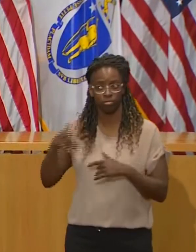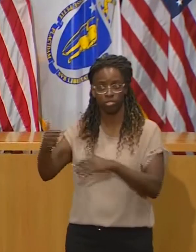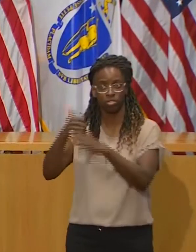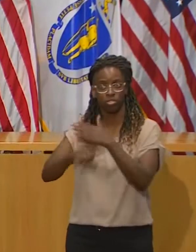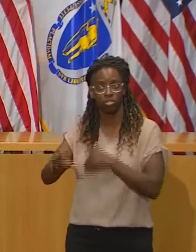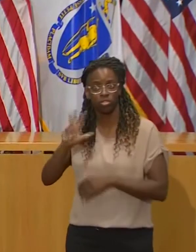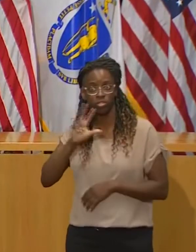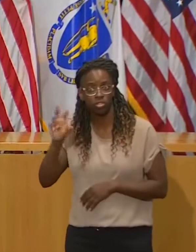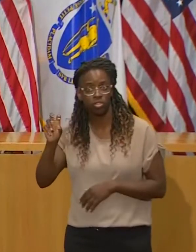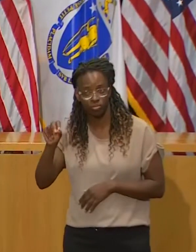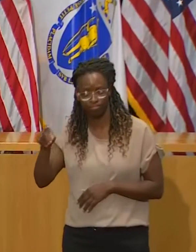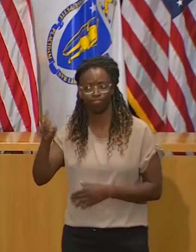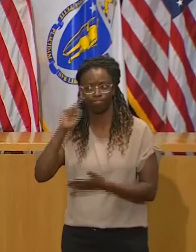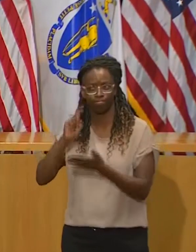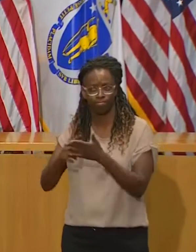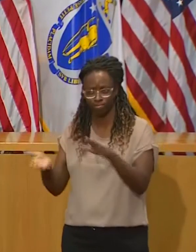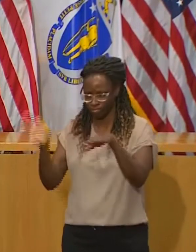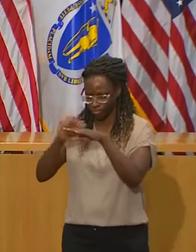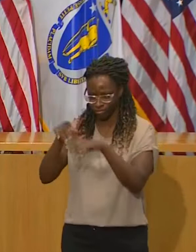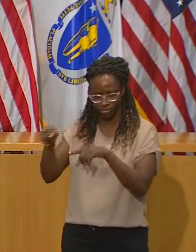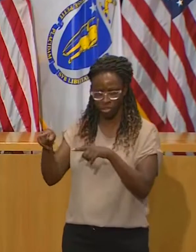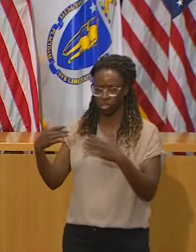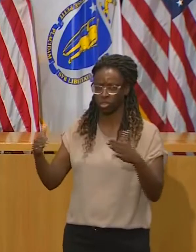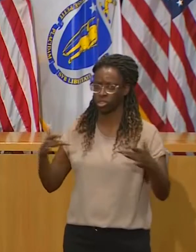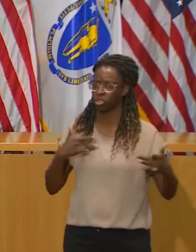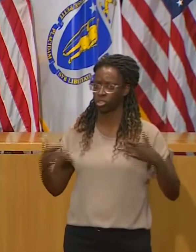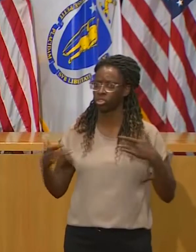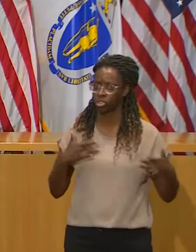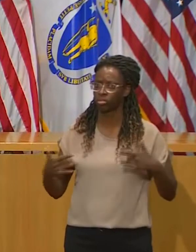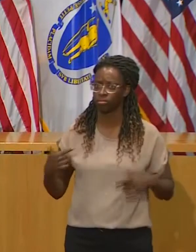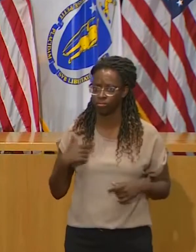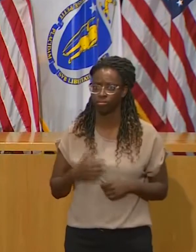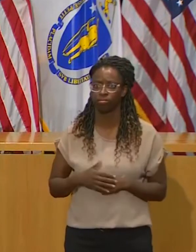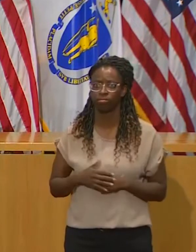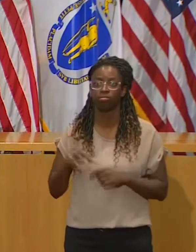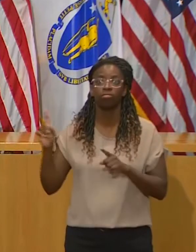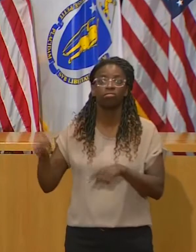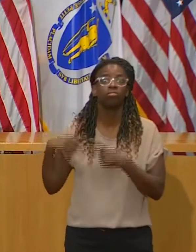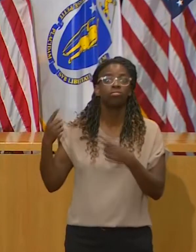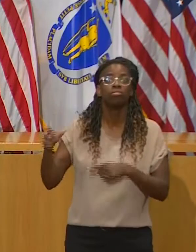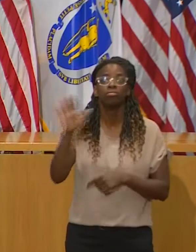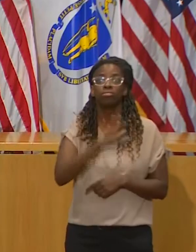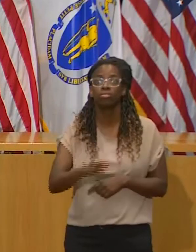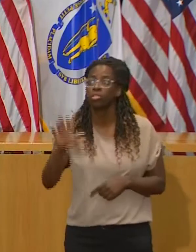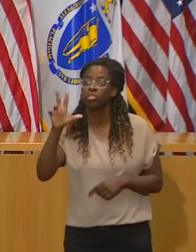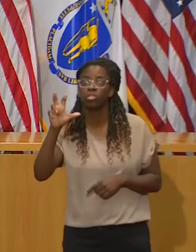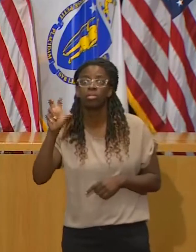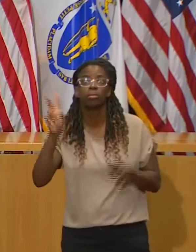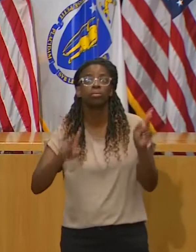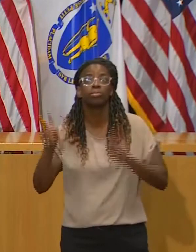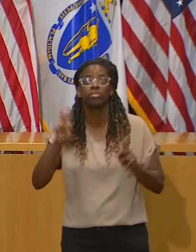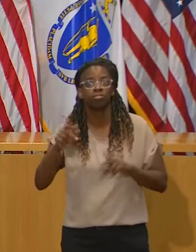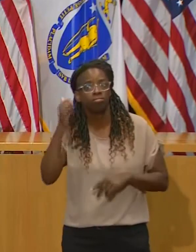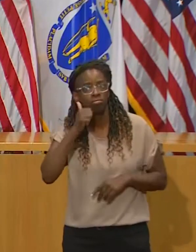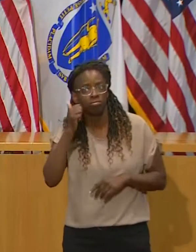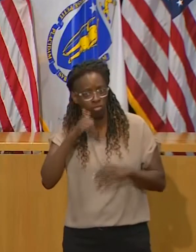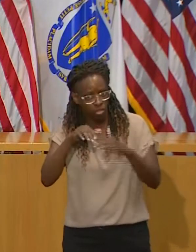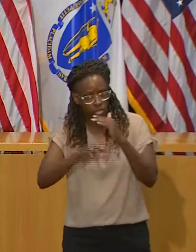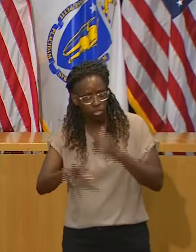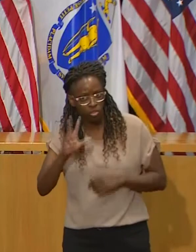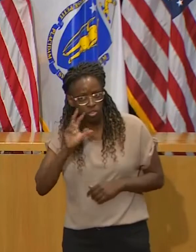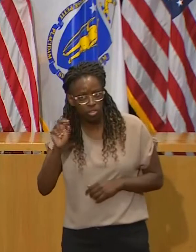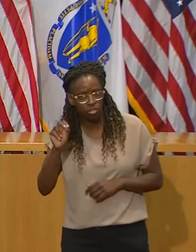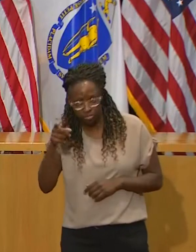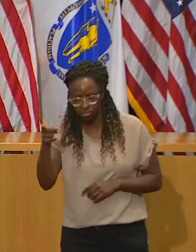data, about 300 people per day under 30 have contracted COVID-19 tested positive for it, with about 38